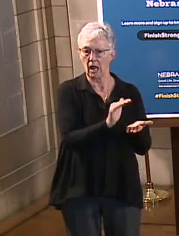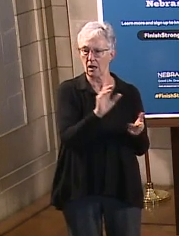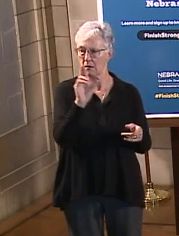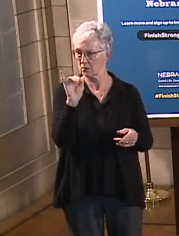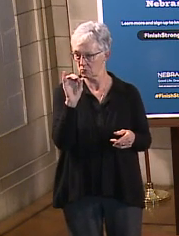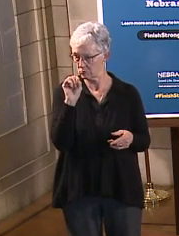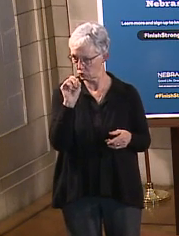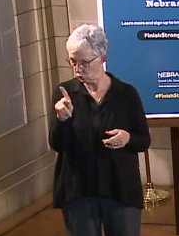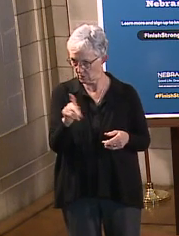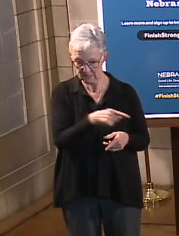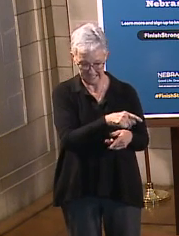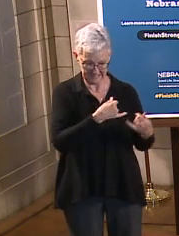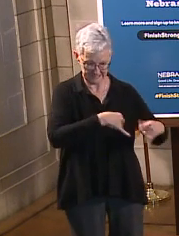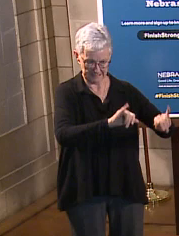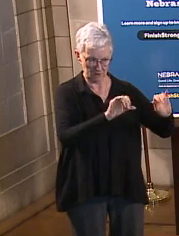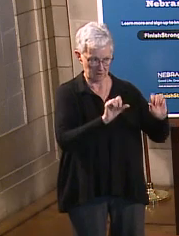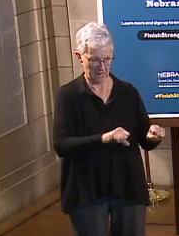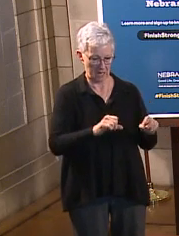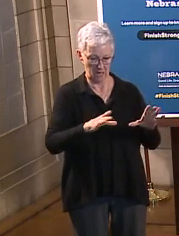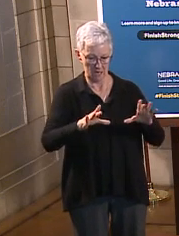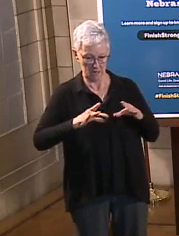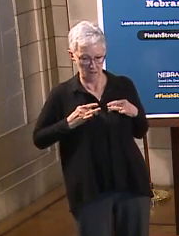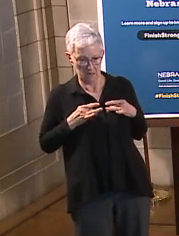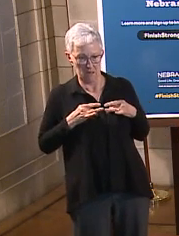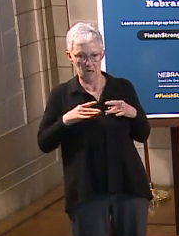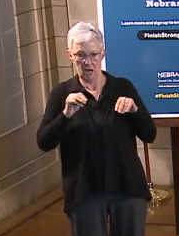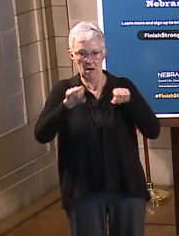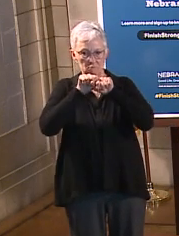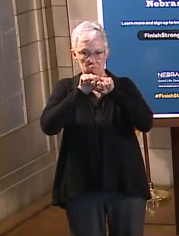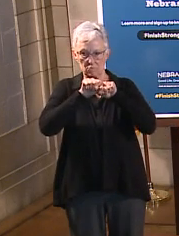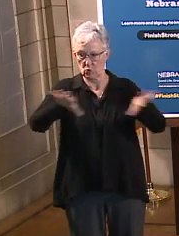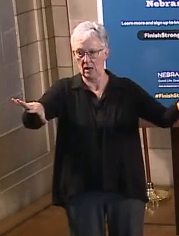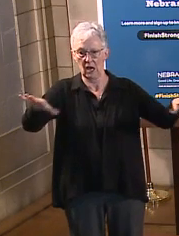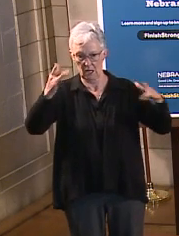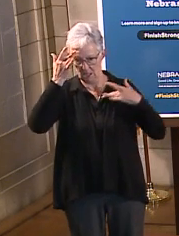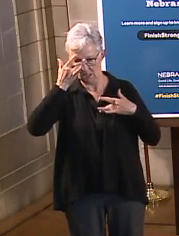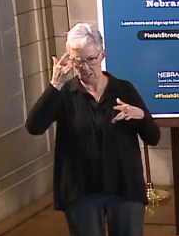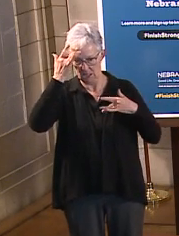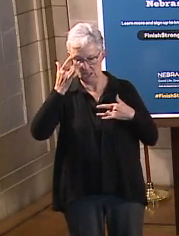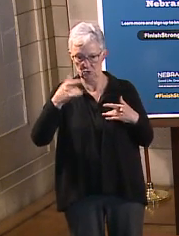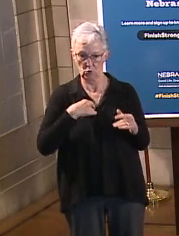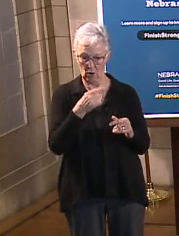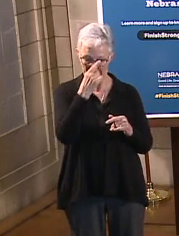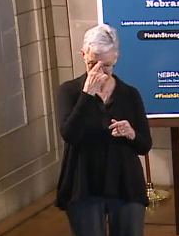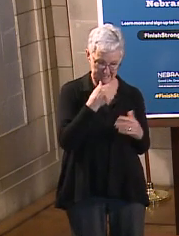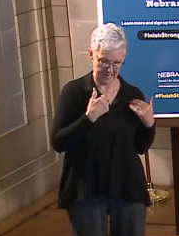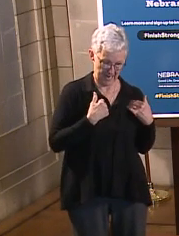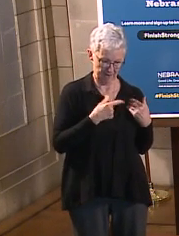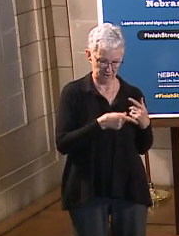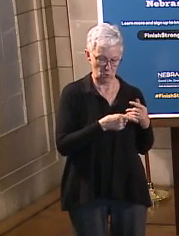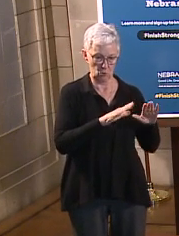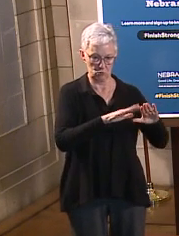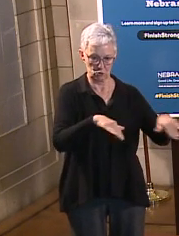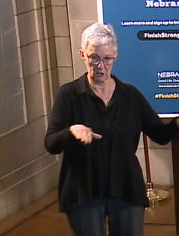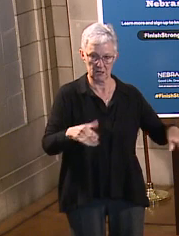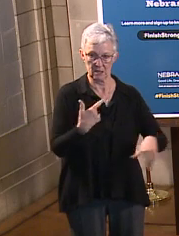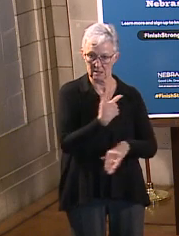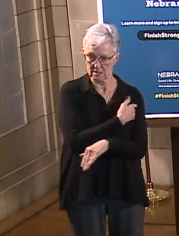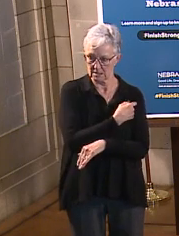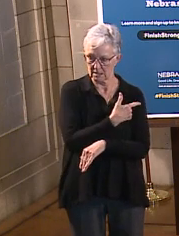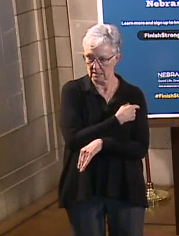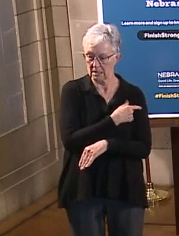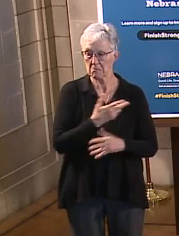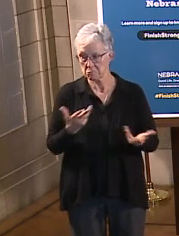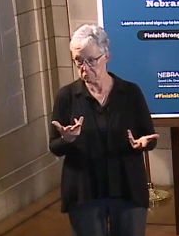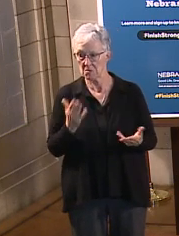have the capability of transmitting the virus. So I think that, you know, having that emergency use authorization for younger folks